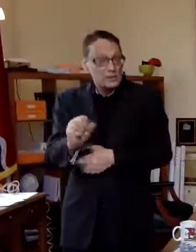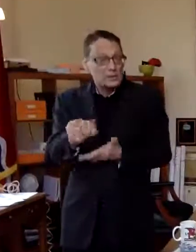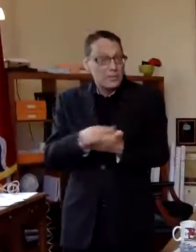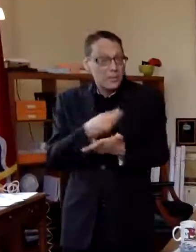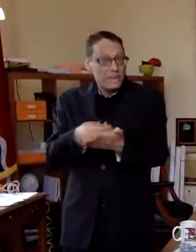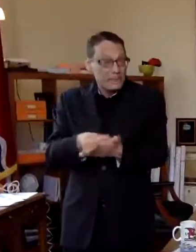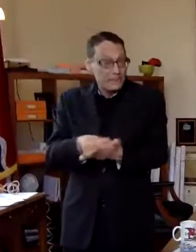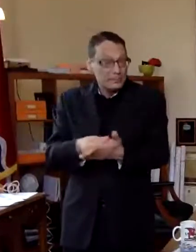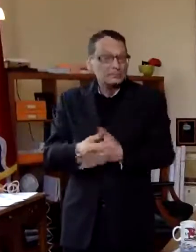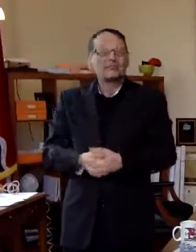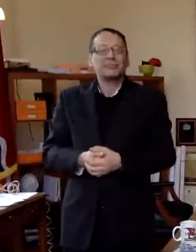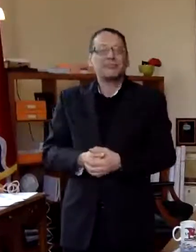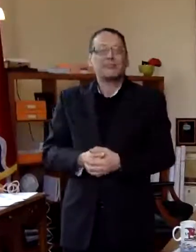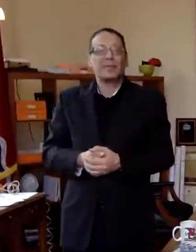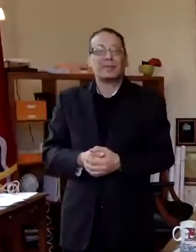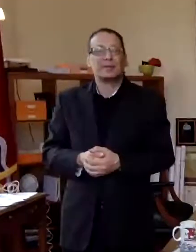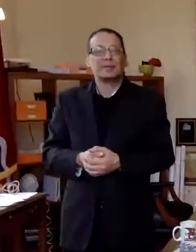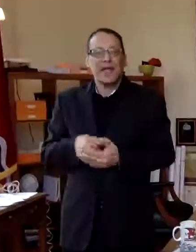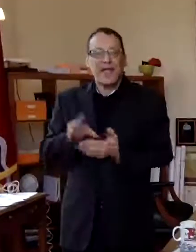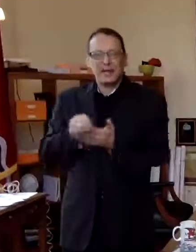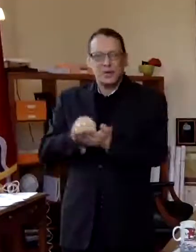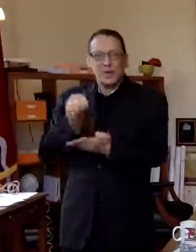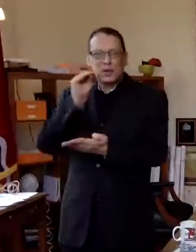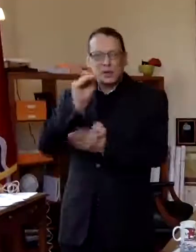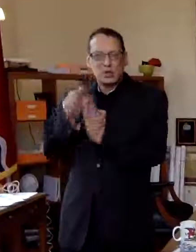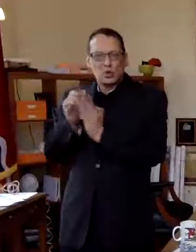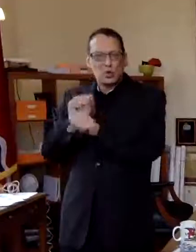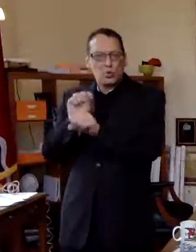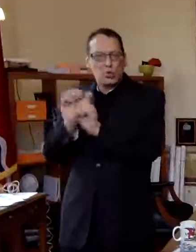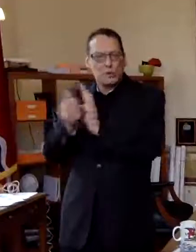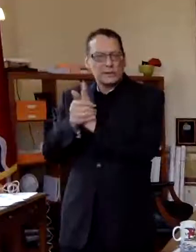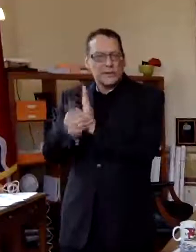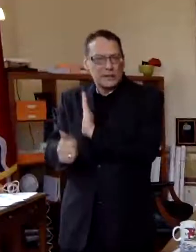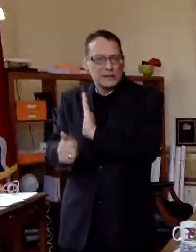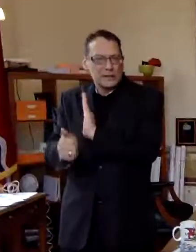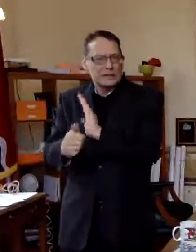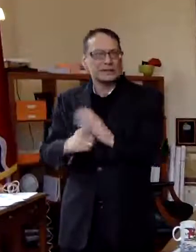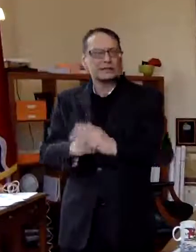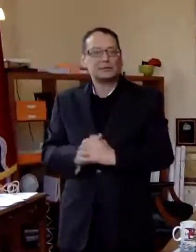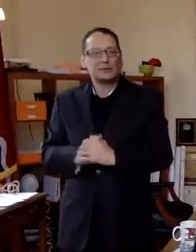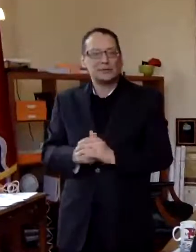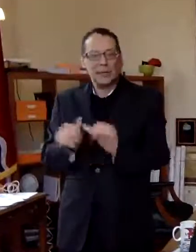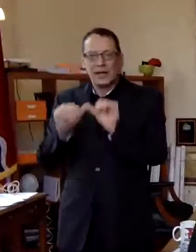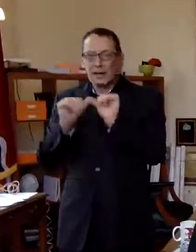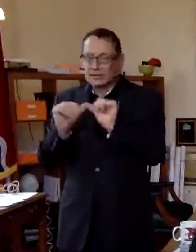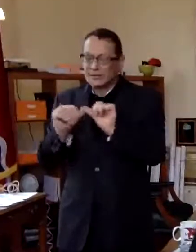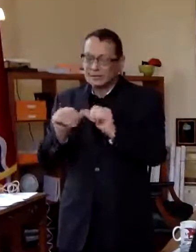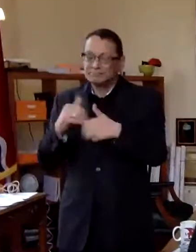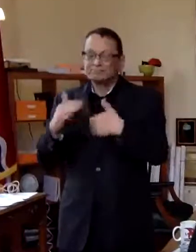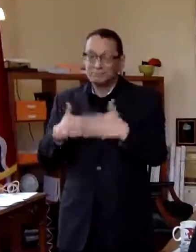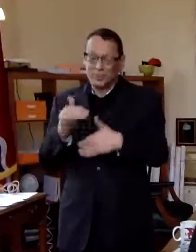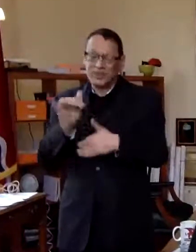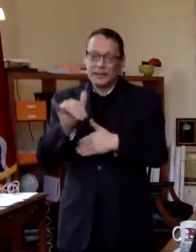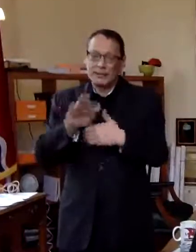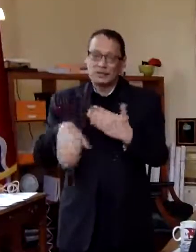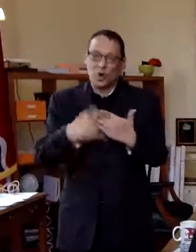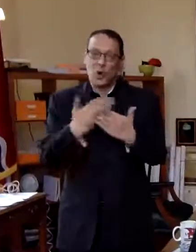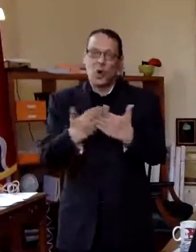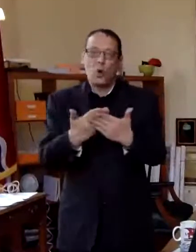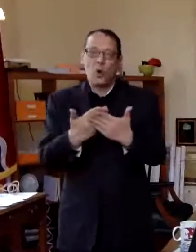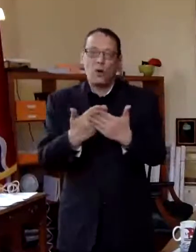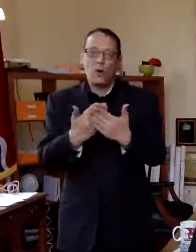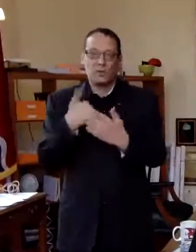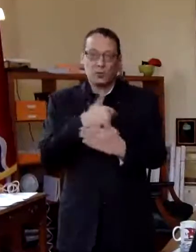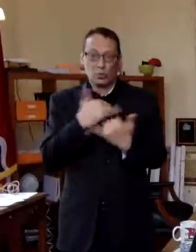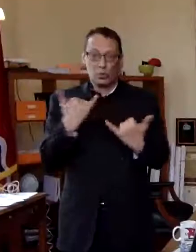um to to learn that those work skills and uh continue so those are all things that we are